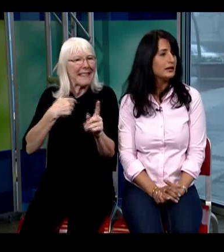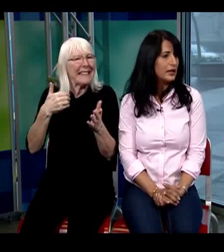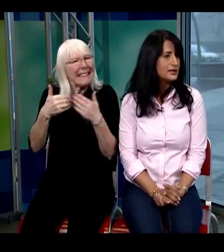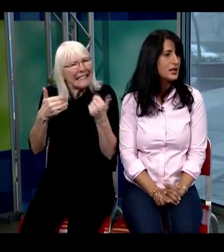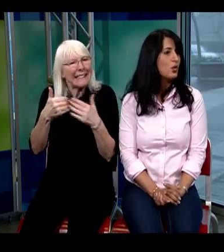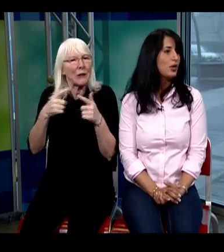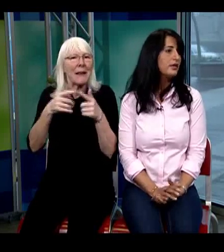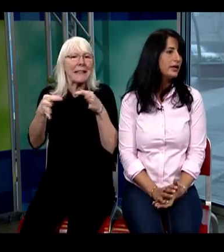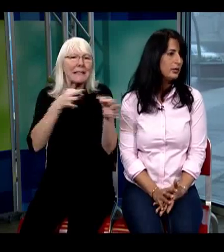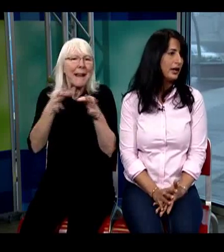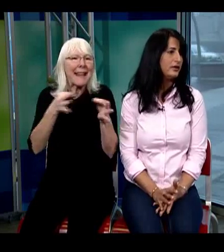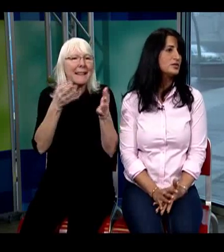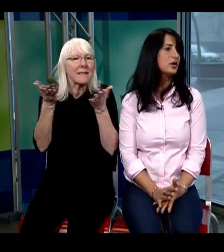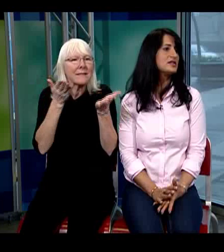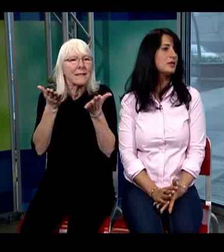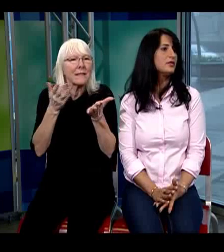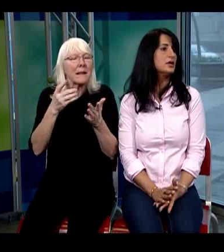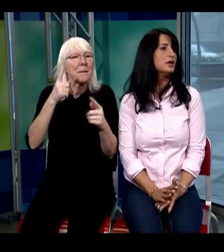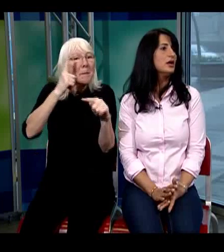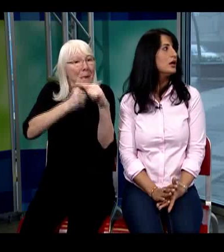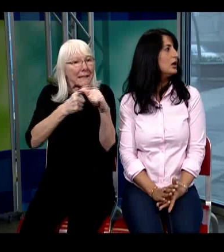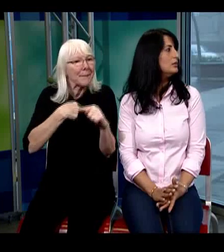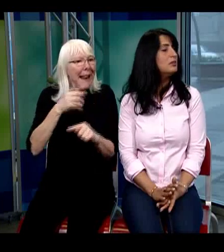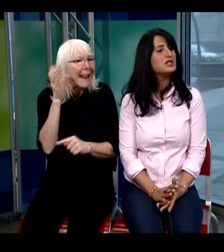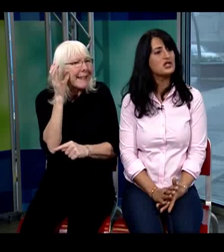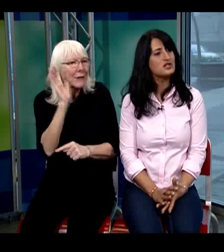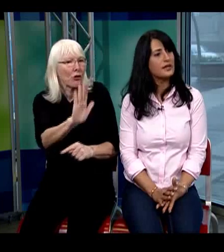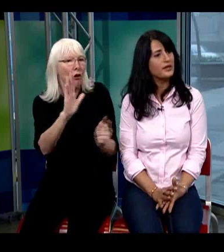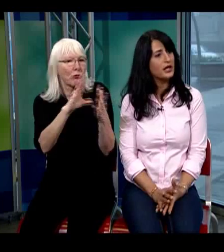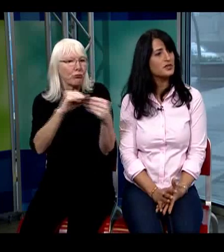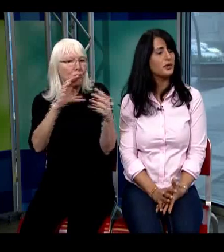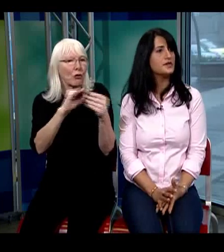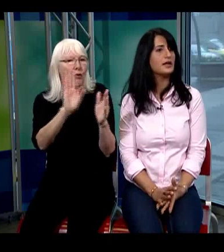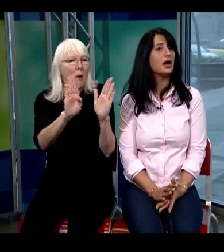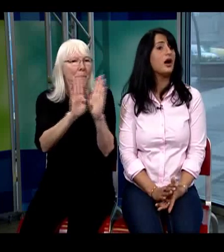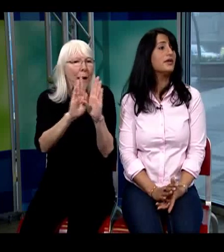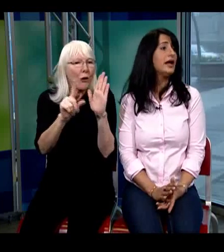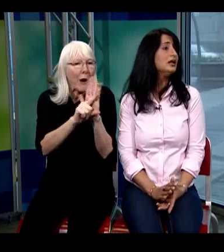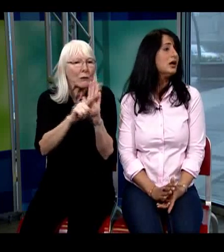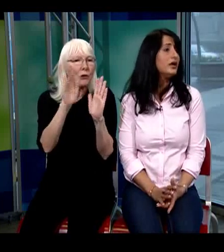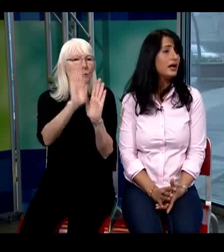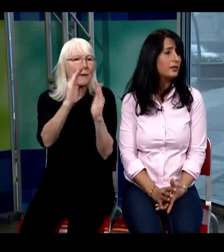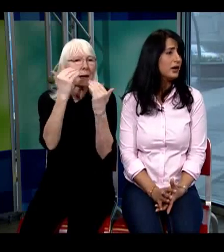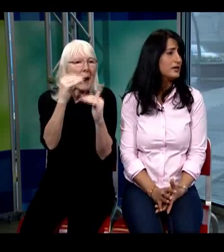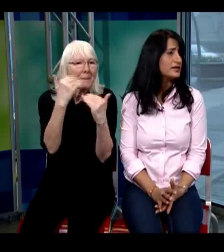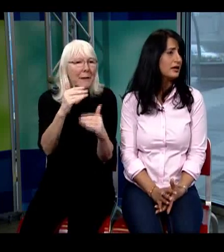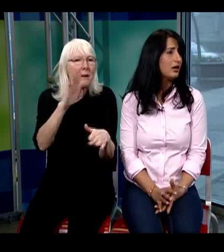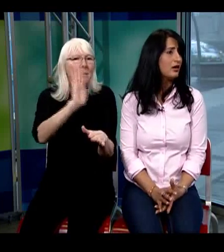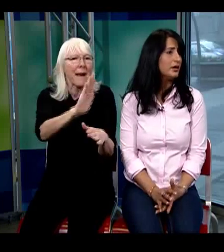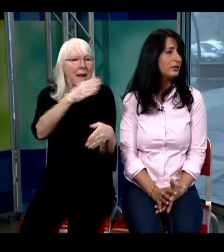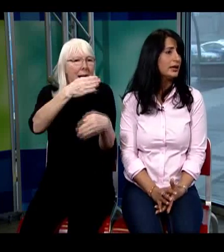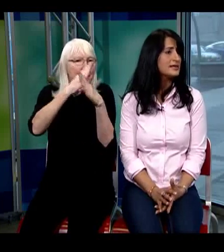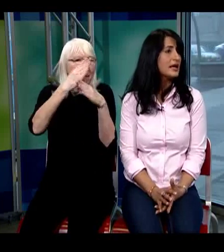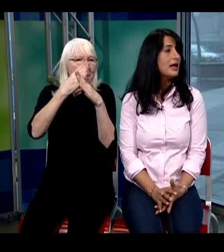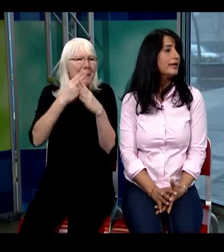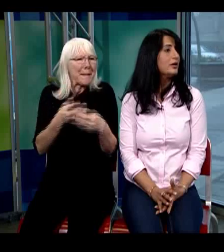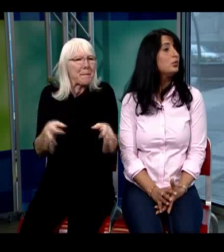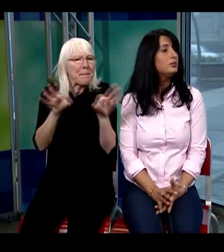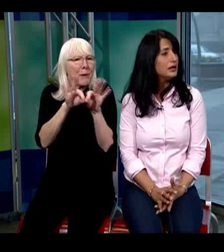needs what are their barriers what are some of the limitations that they're experiencing are there any other health barriers that are in place that would be